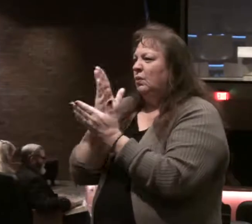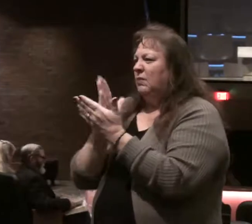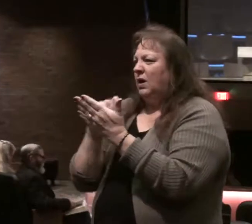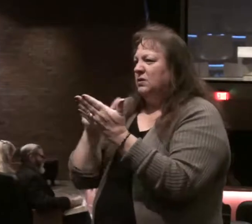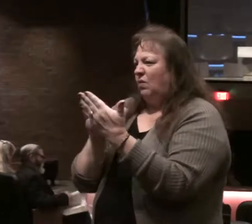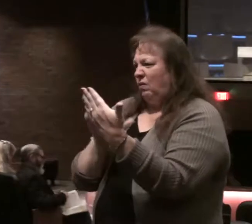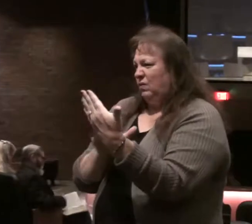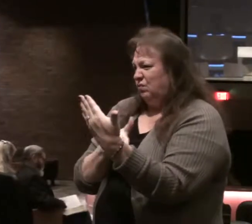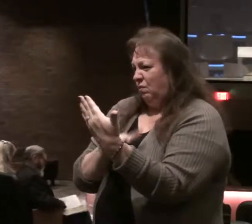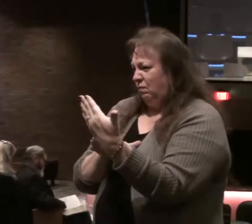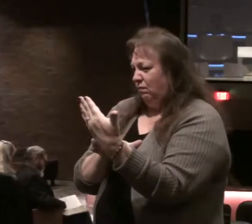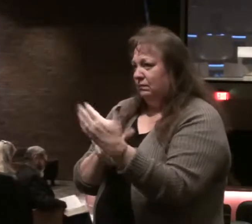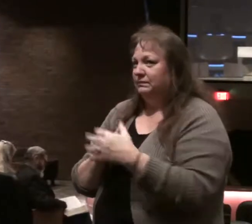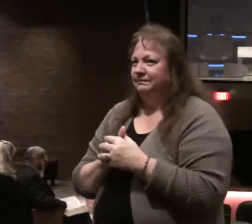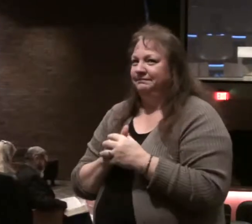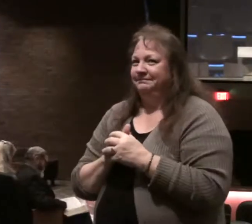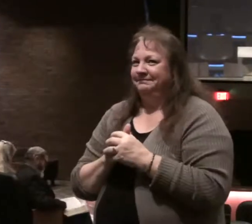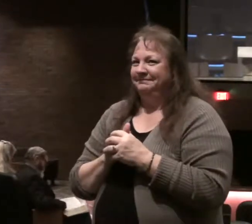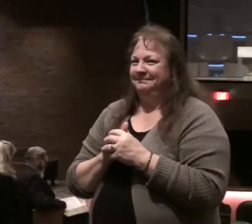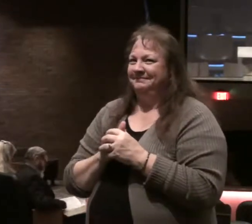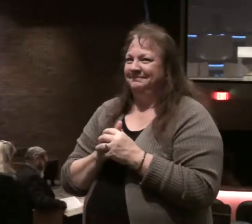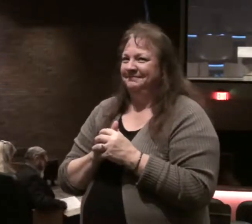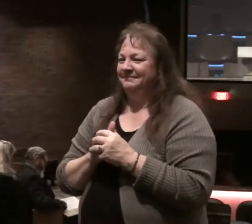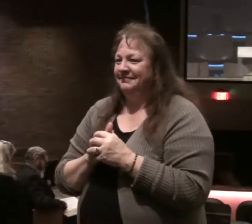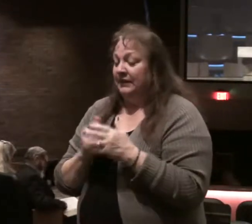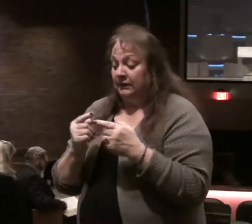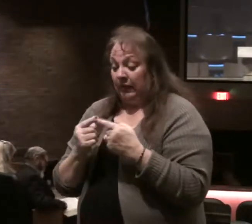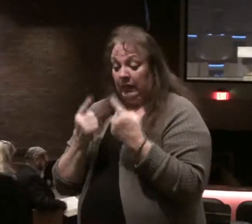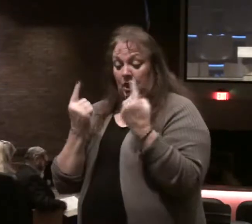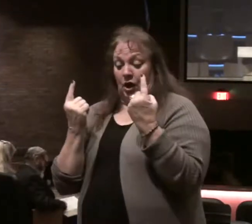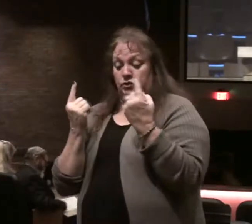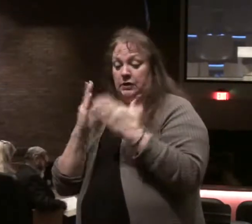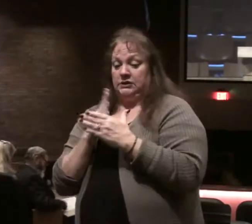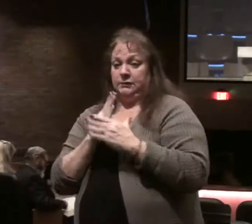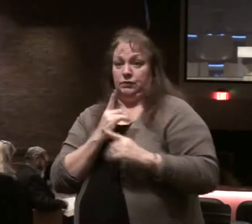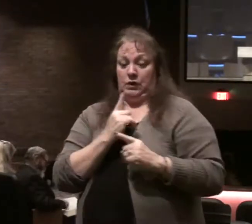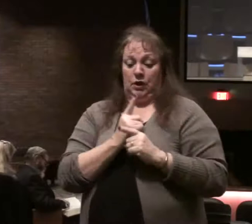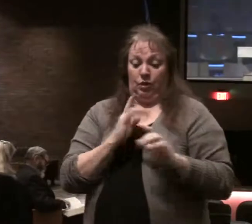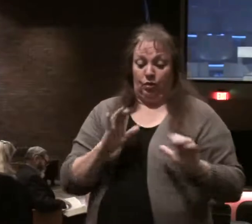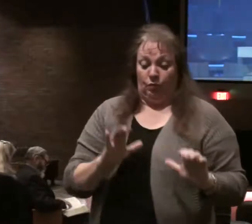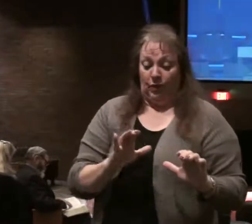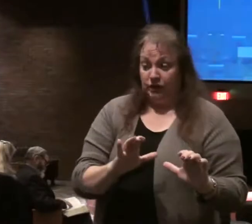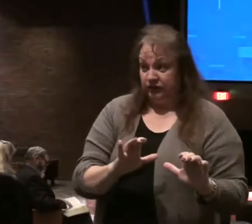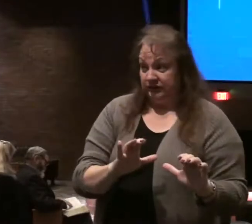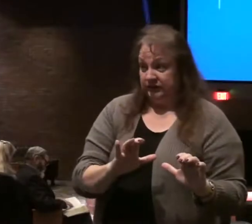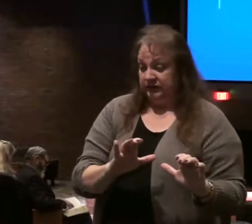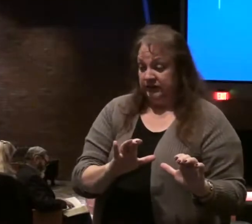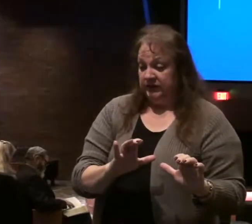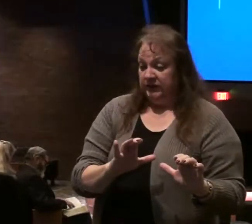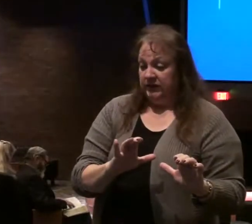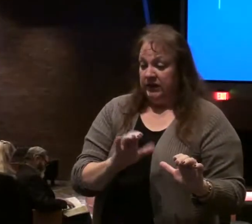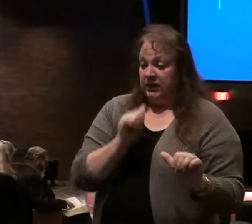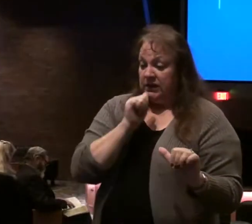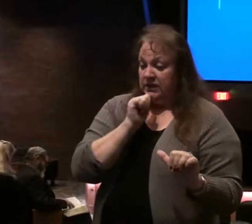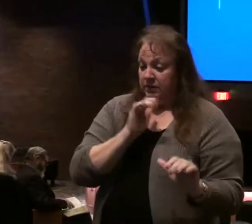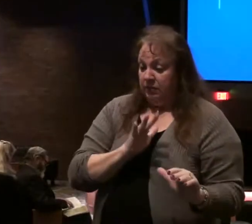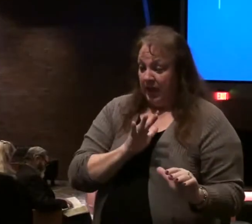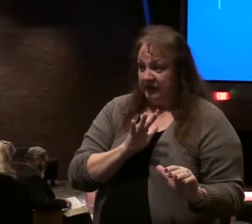main parts of this psalm. Like I said, the contrast between the righteous will be the first part. The blessed